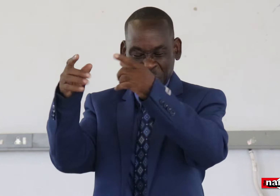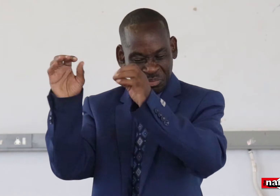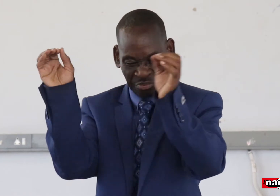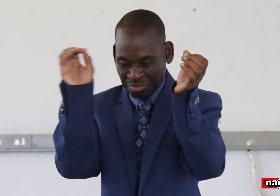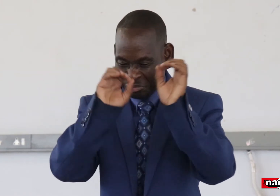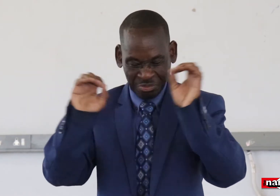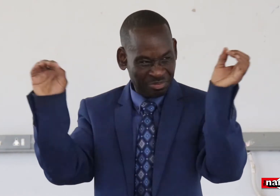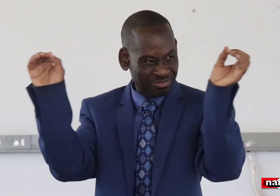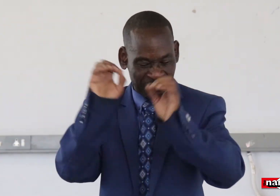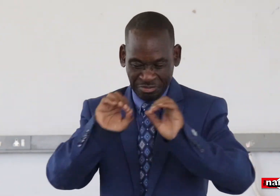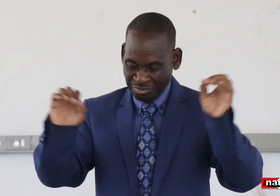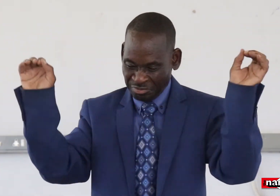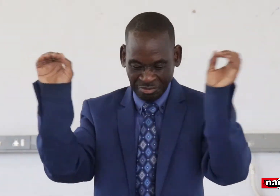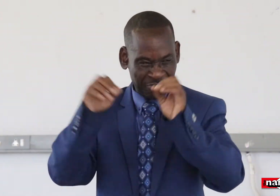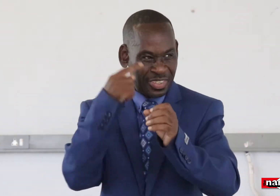not to work for their own interests.